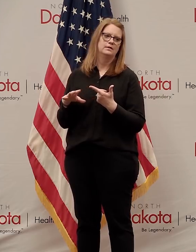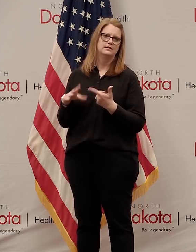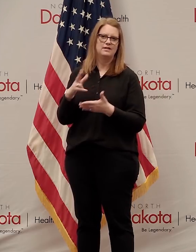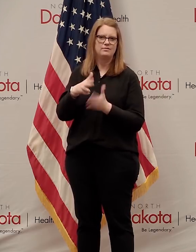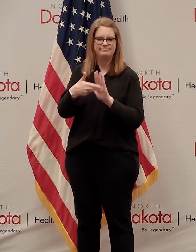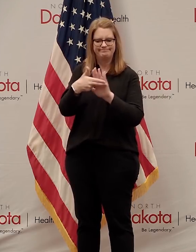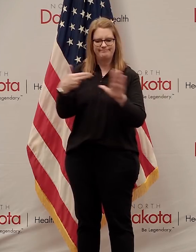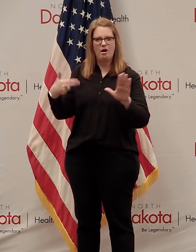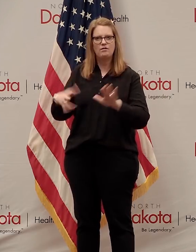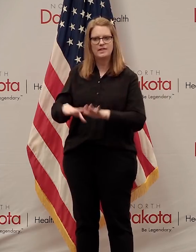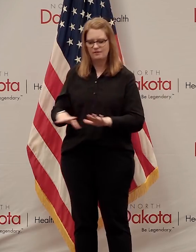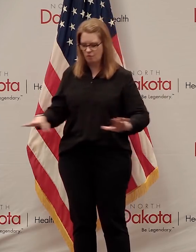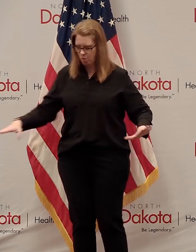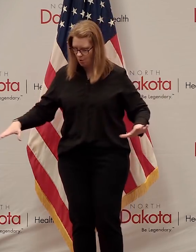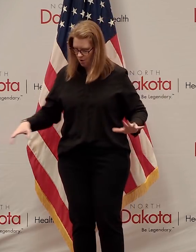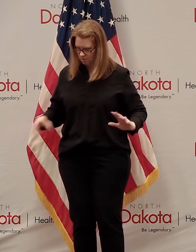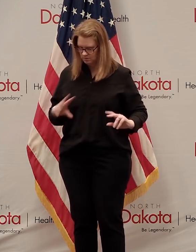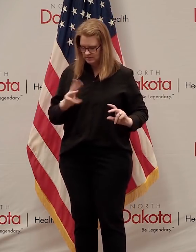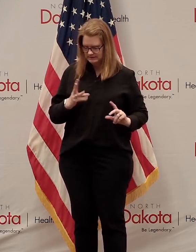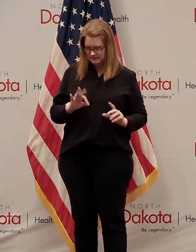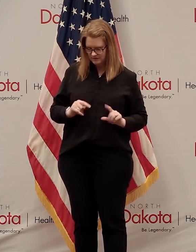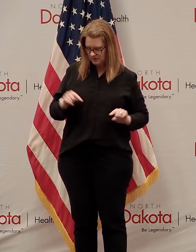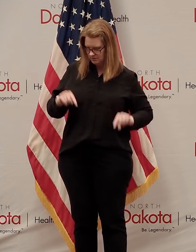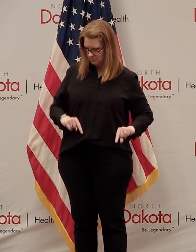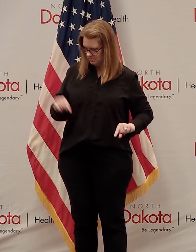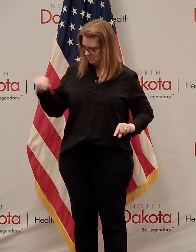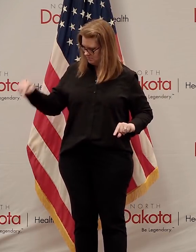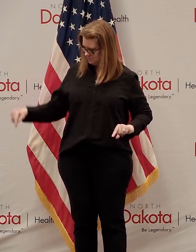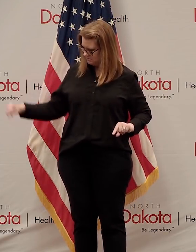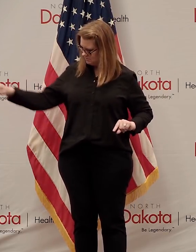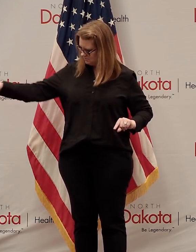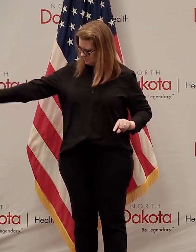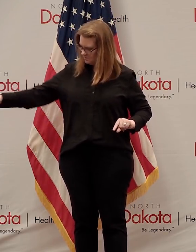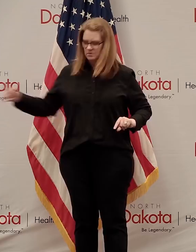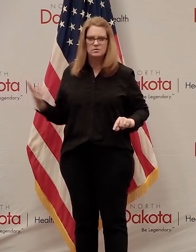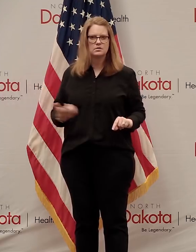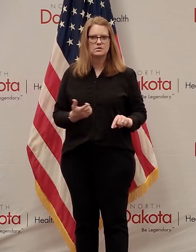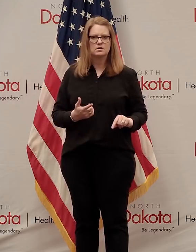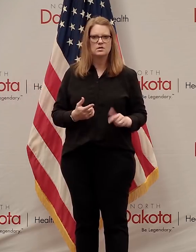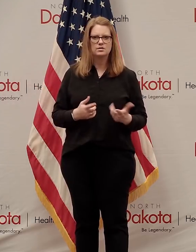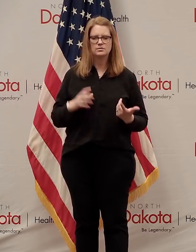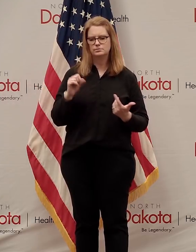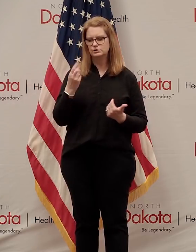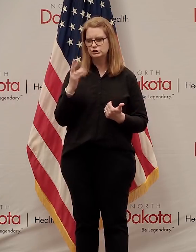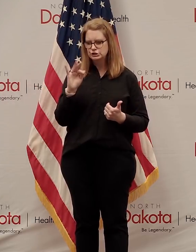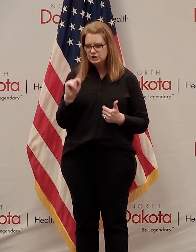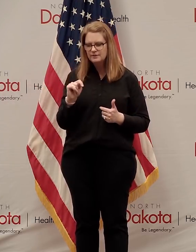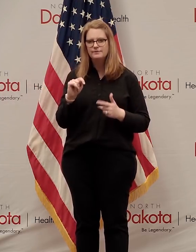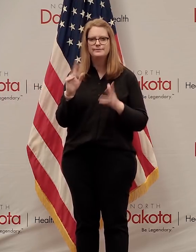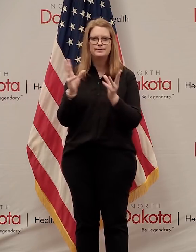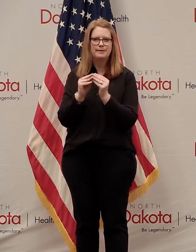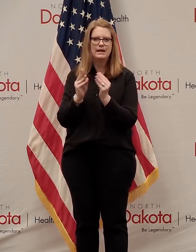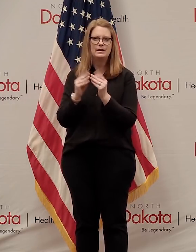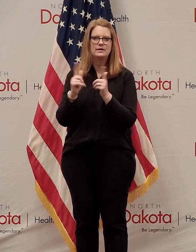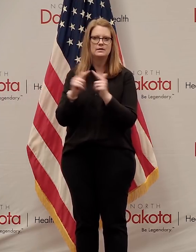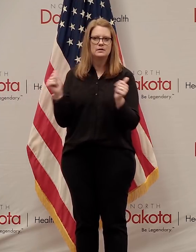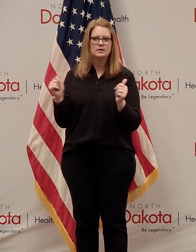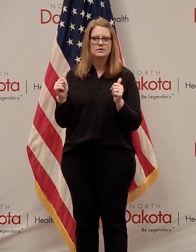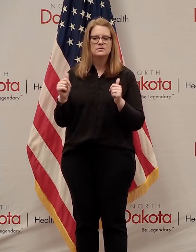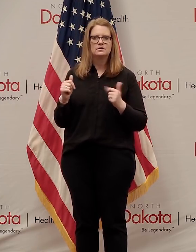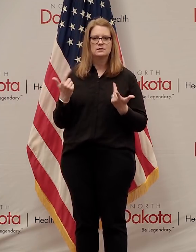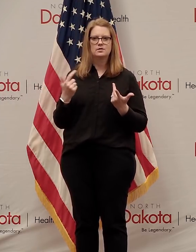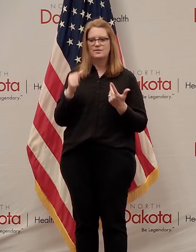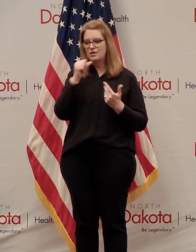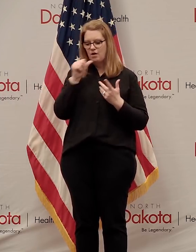you know, six feet apart. They're changing the way shift startup meetings work and are happening. So they're broadcasted inside the